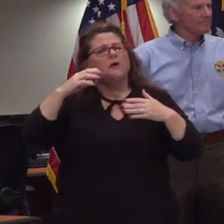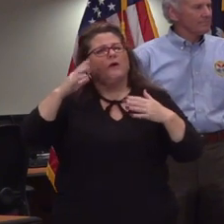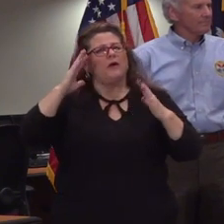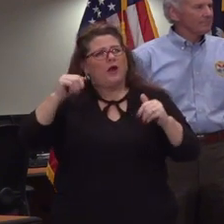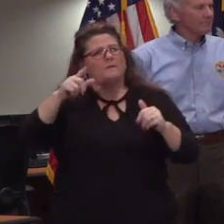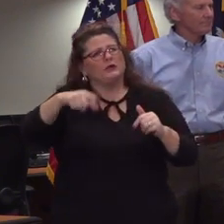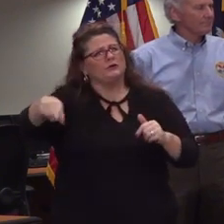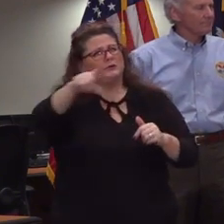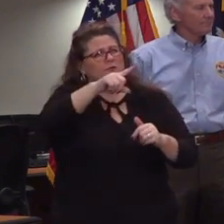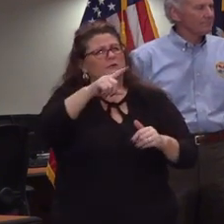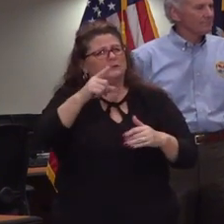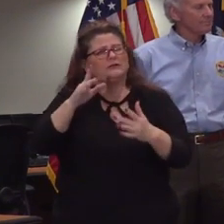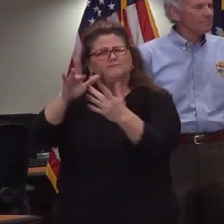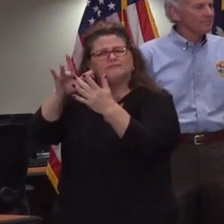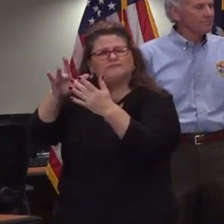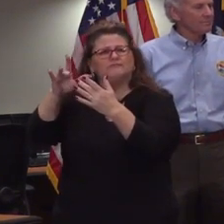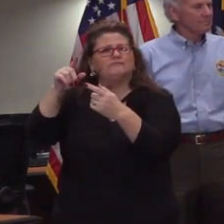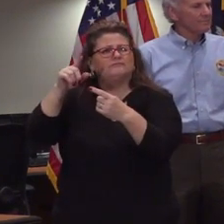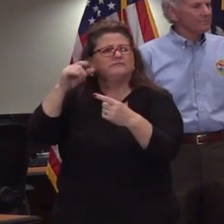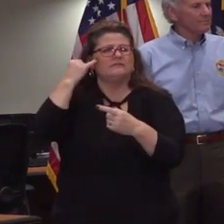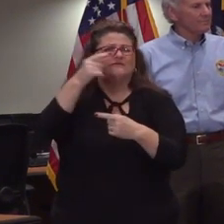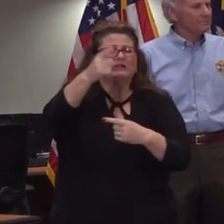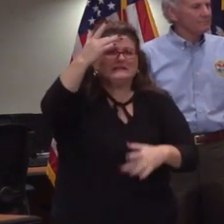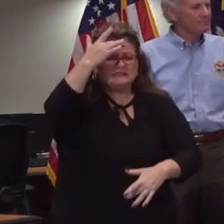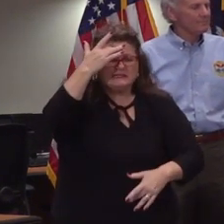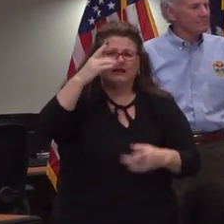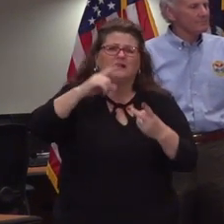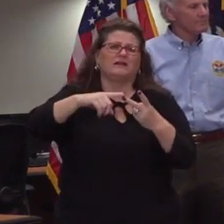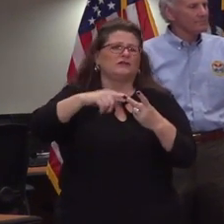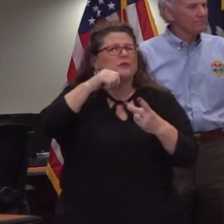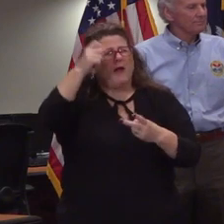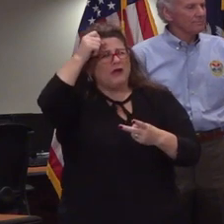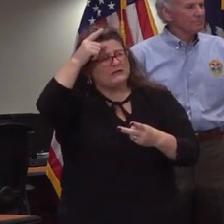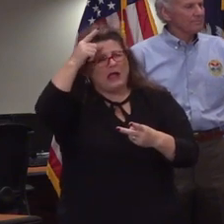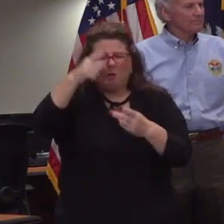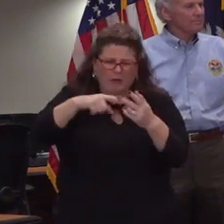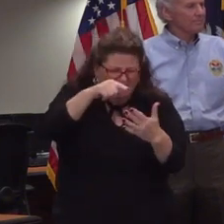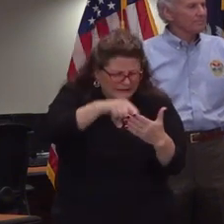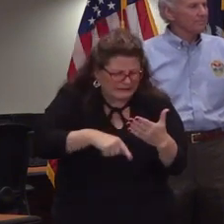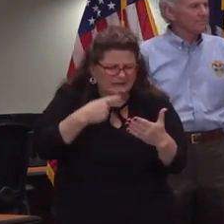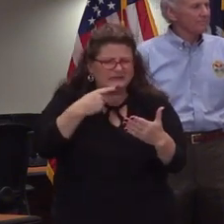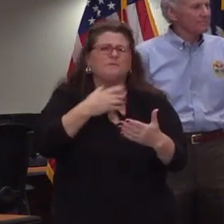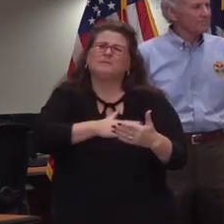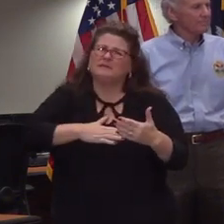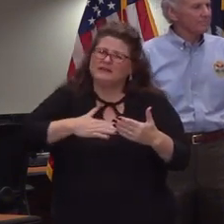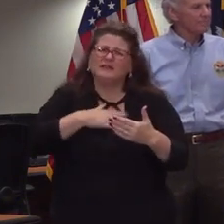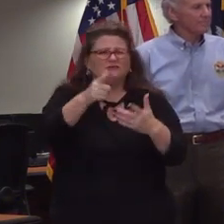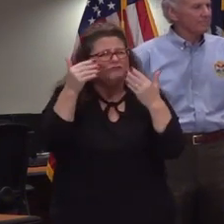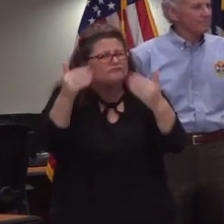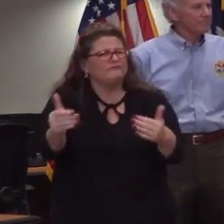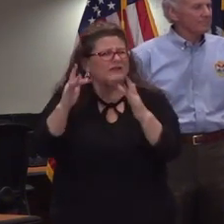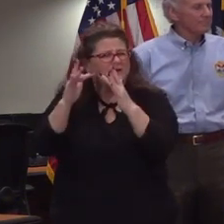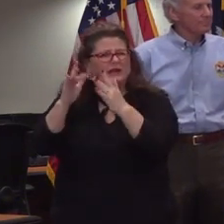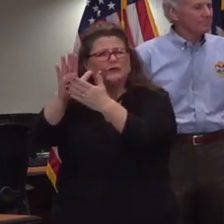to us for whatever reason if it's that you're ill or you don't understand the work please contact your school and your teachers so that